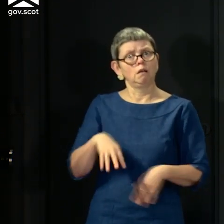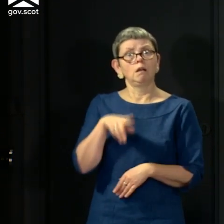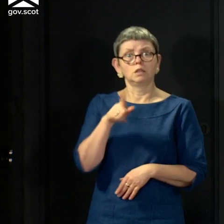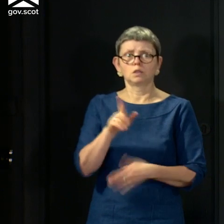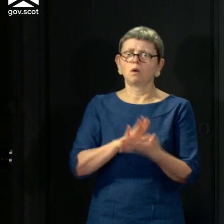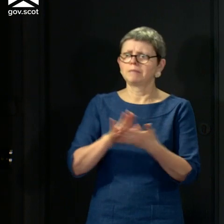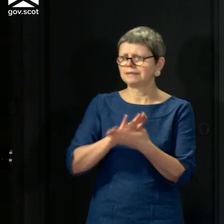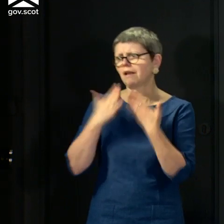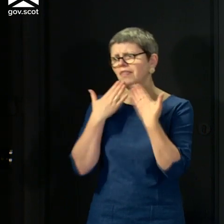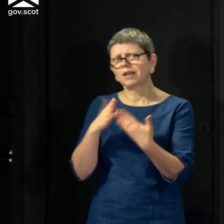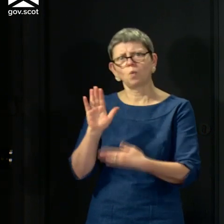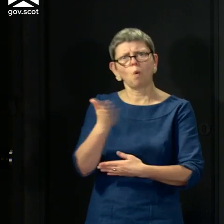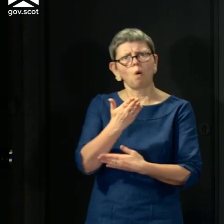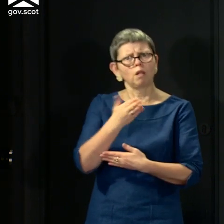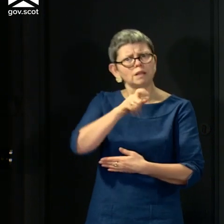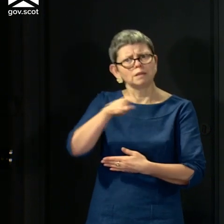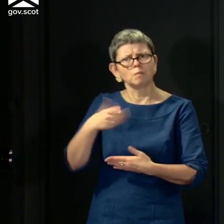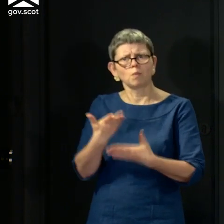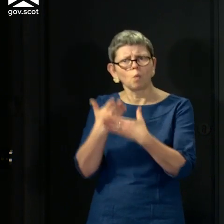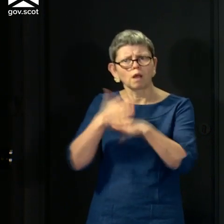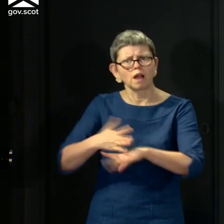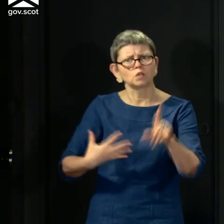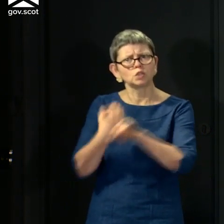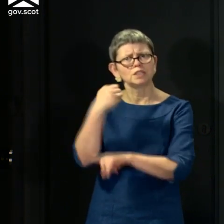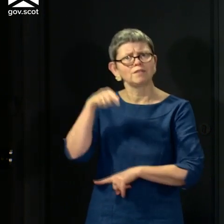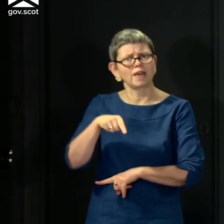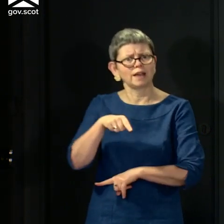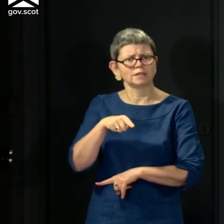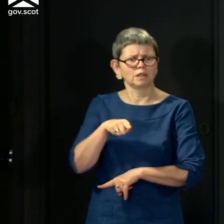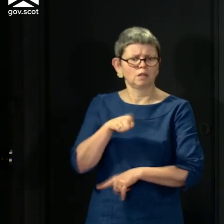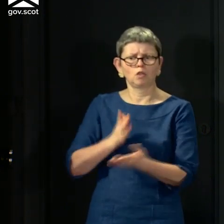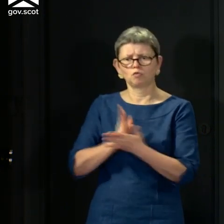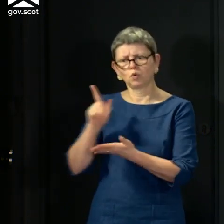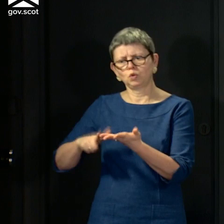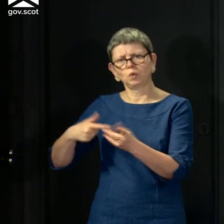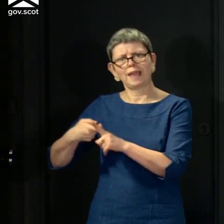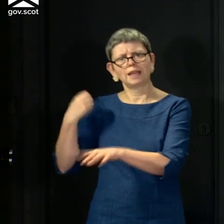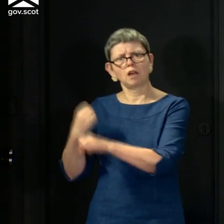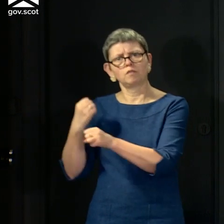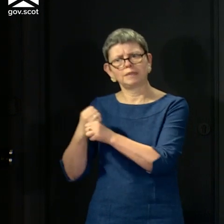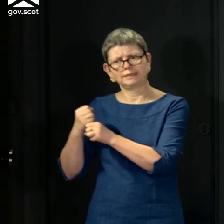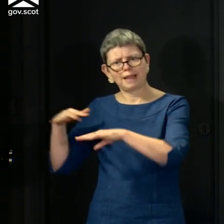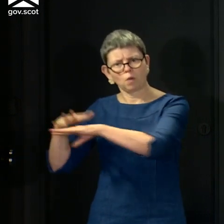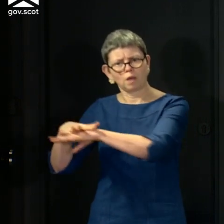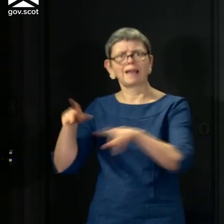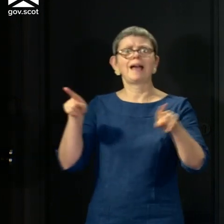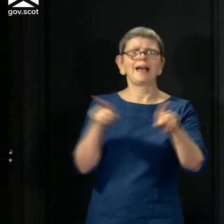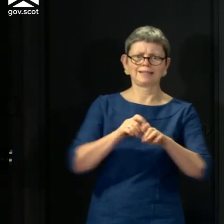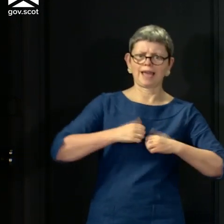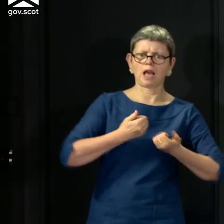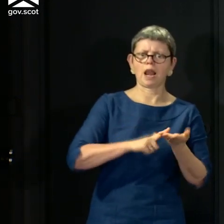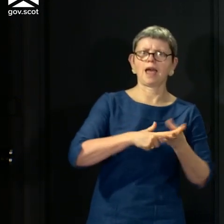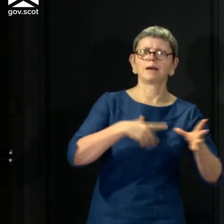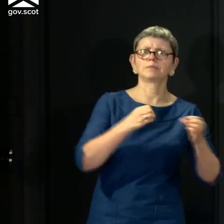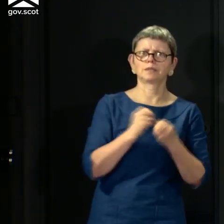worked so hard to achieve it, both in our NHS Scotland labs and in the UK government testing network. But of course,